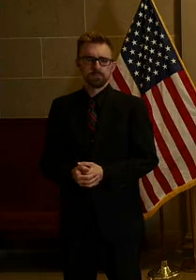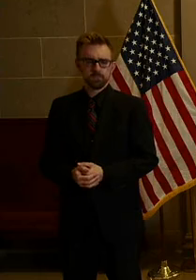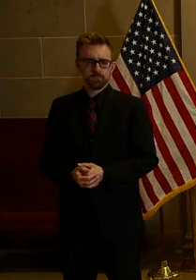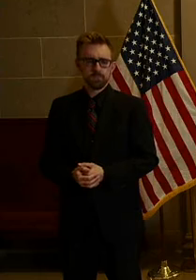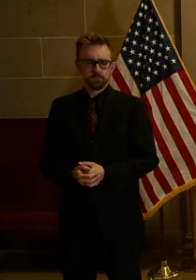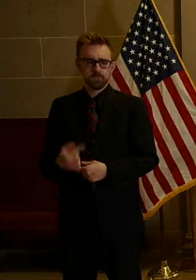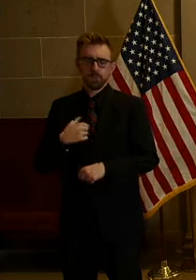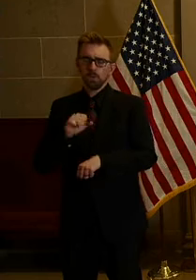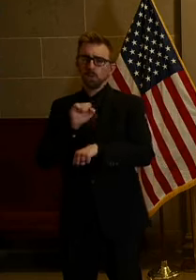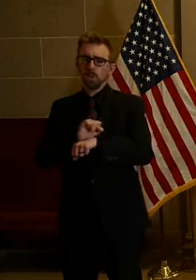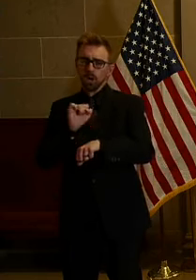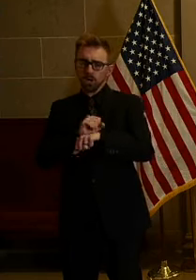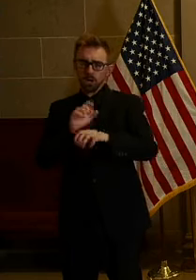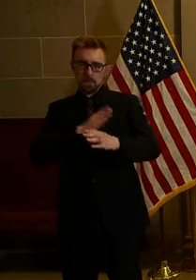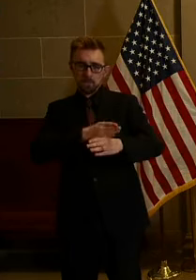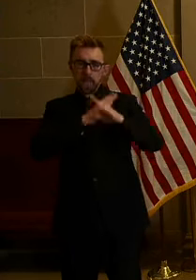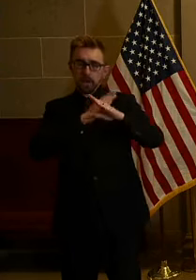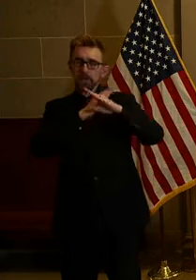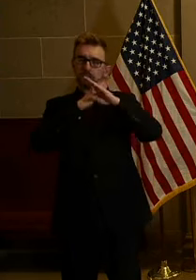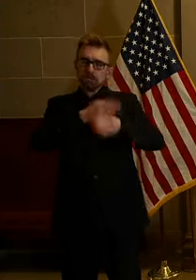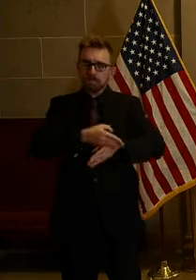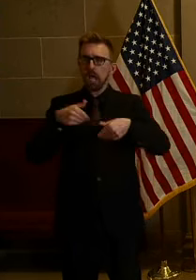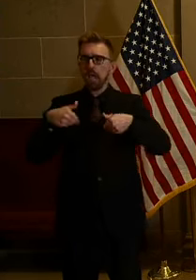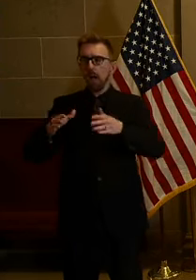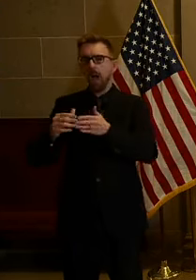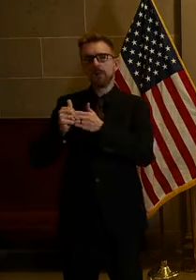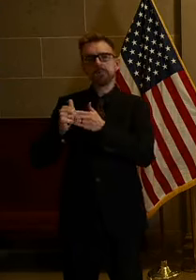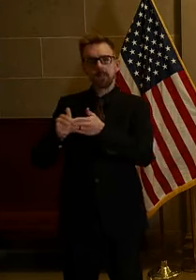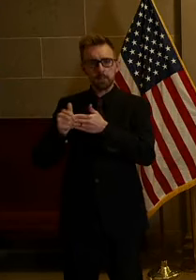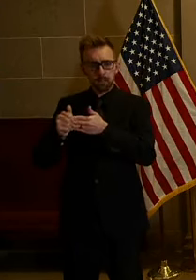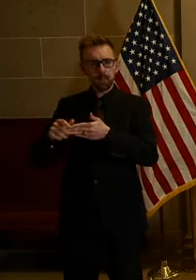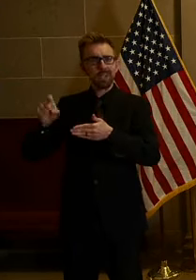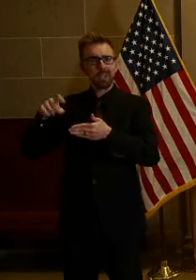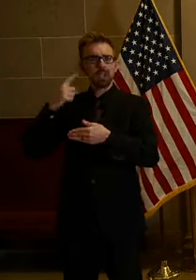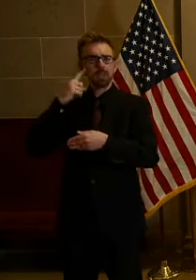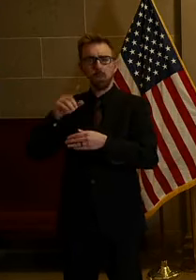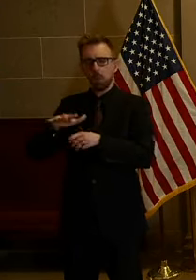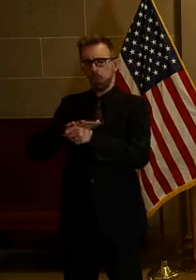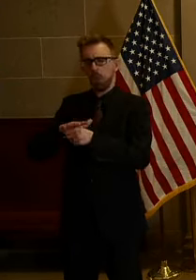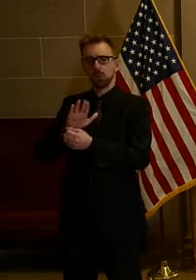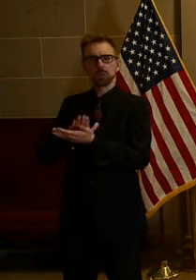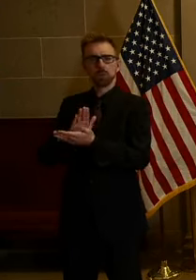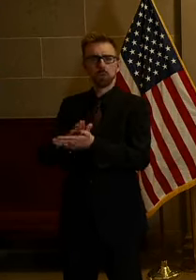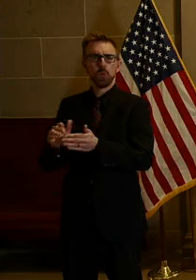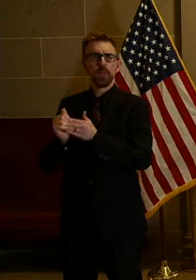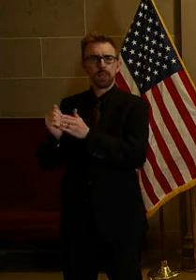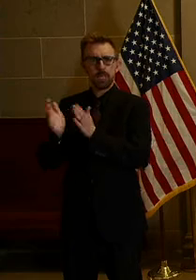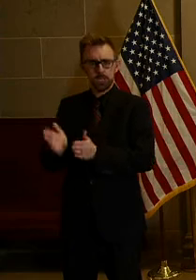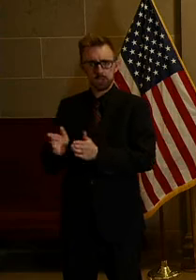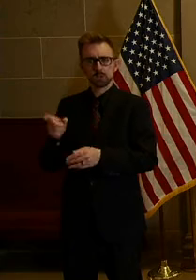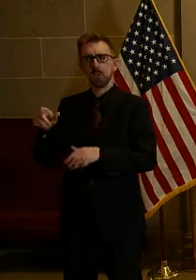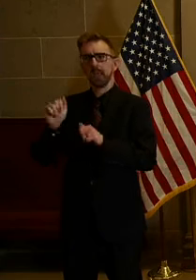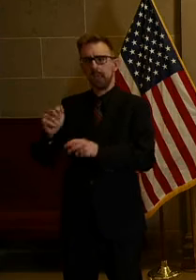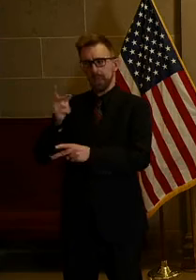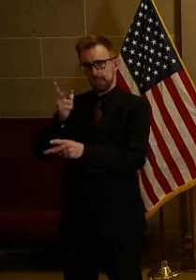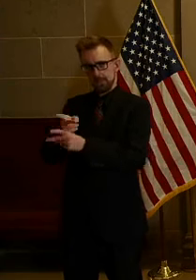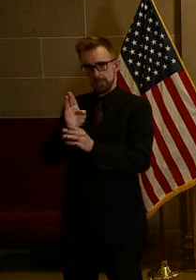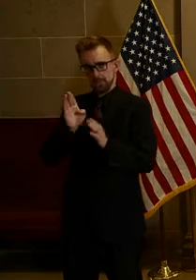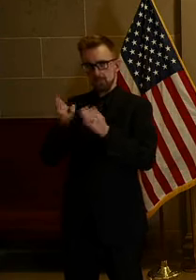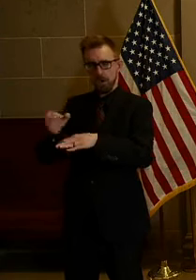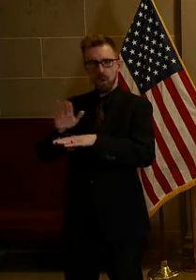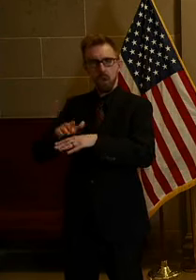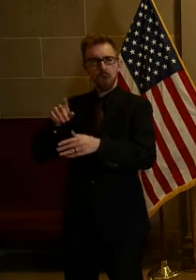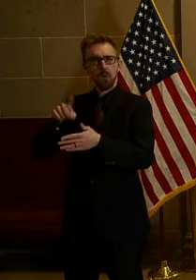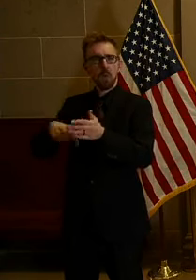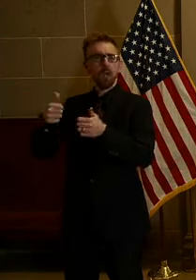hard to remove barriers and provide the flexibility necessary for local school leaders so they can keep their focus on what